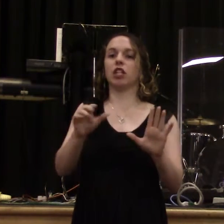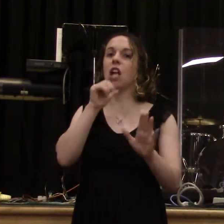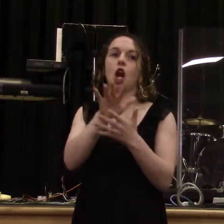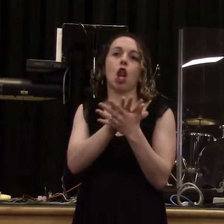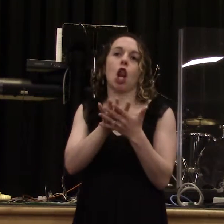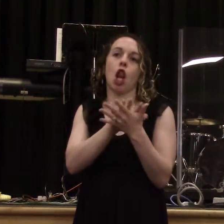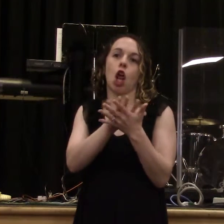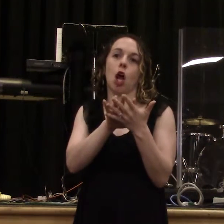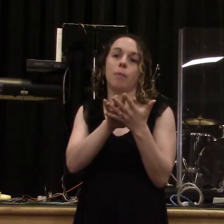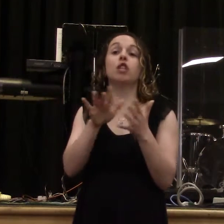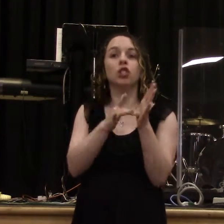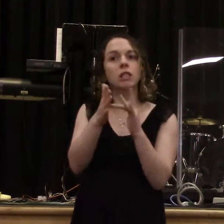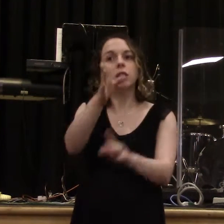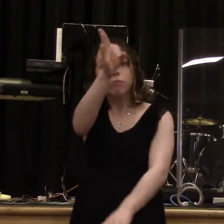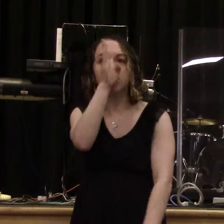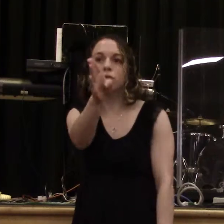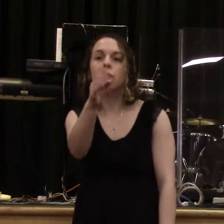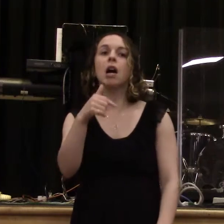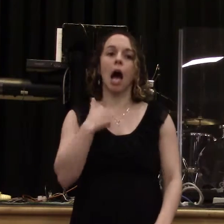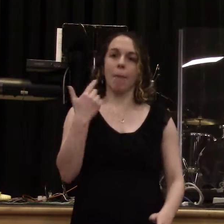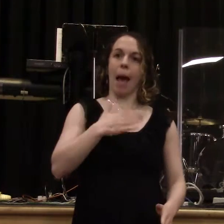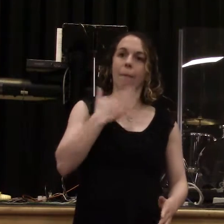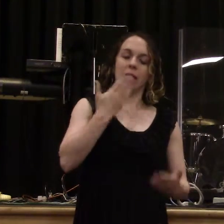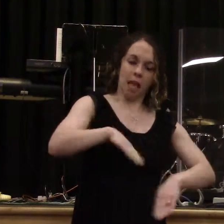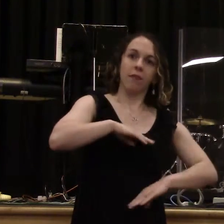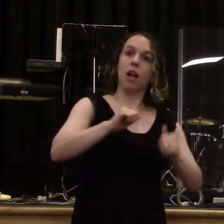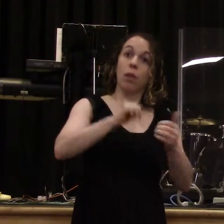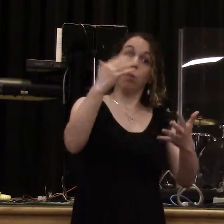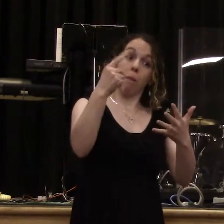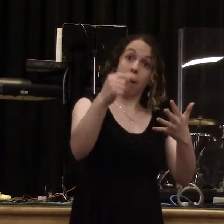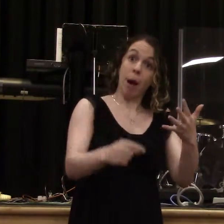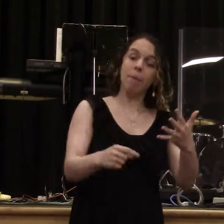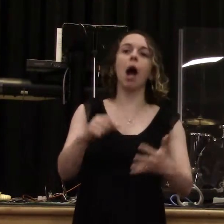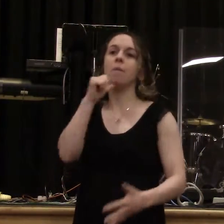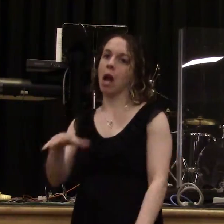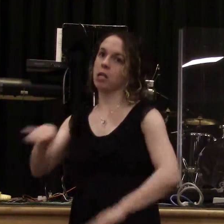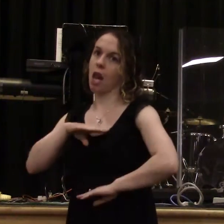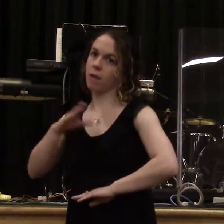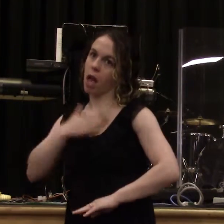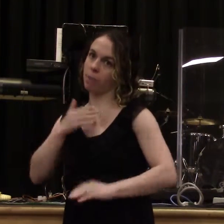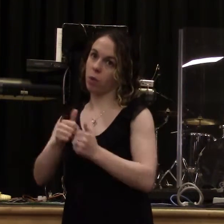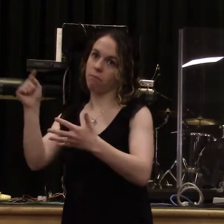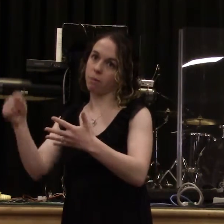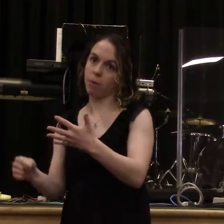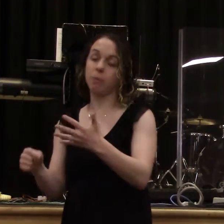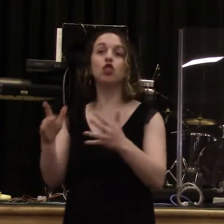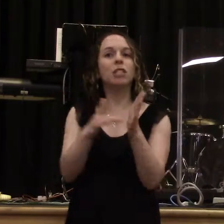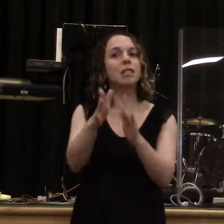the things that displease him. Now, how many people think that that's a good thing? Okay. How many people don't want to serve a God where it's a